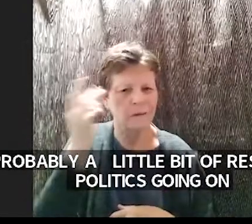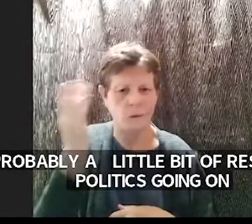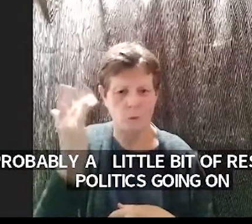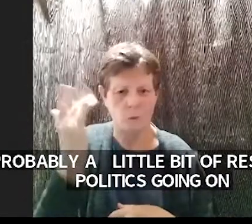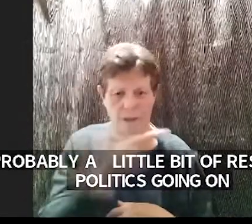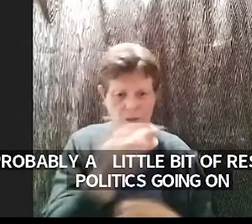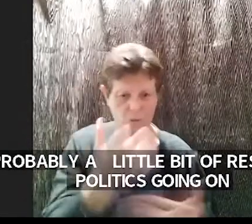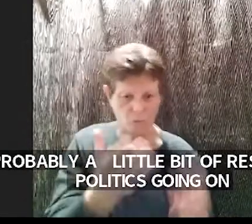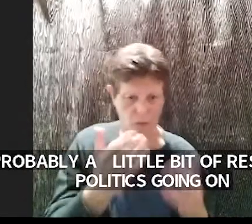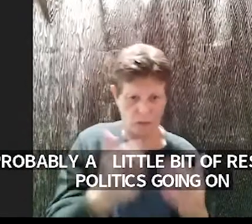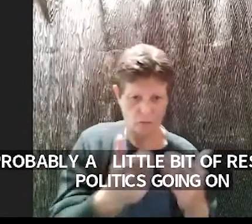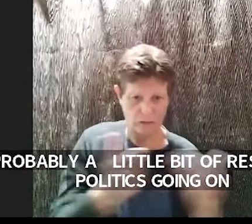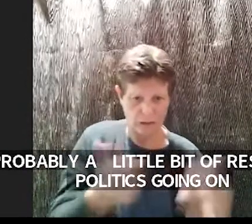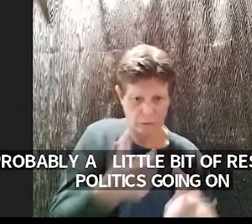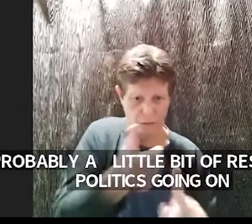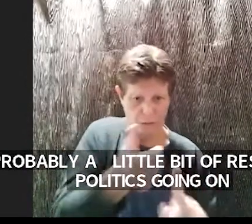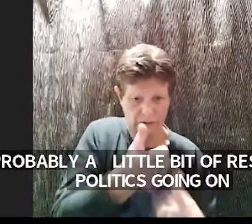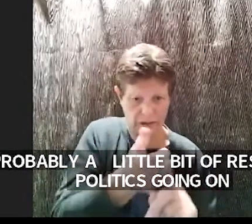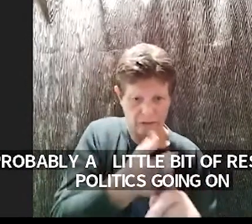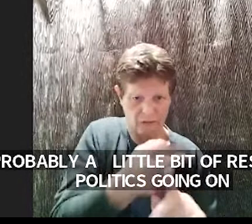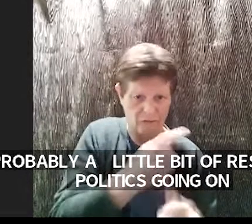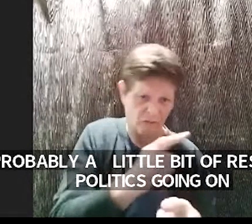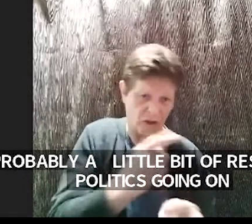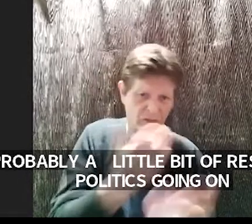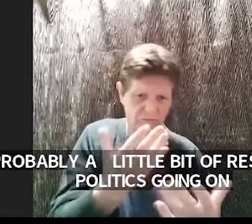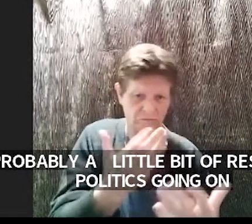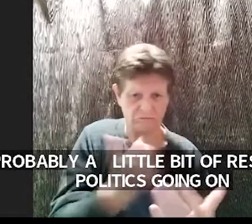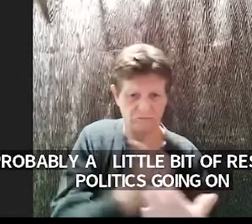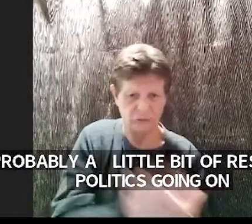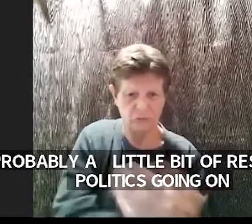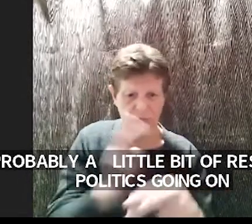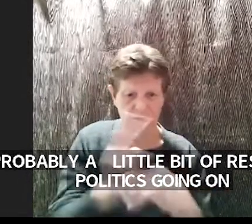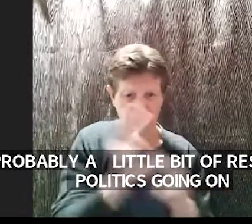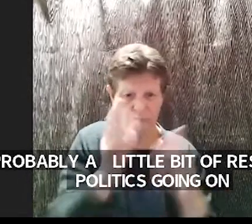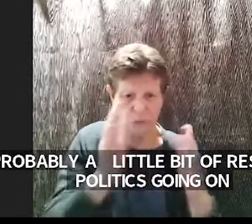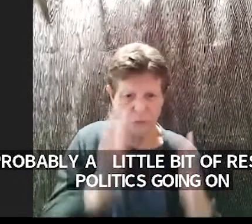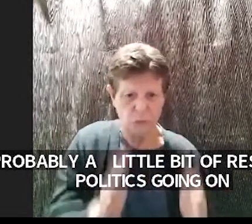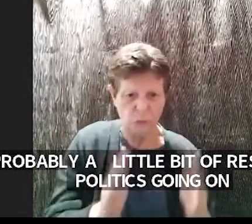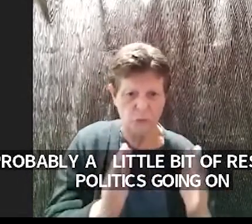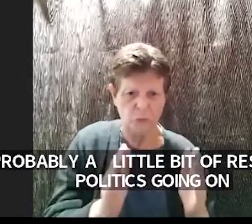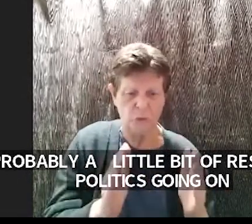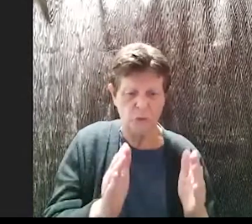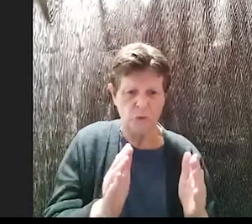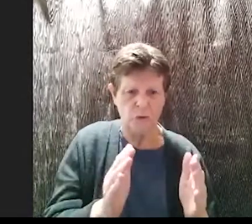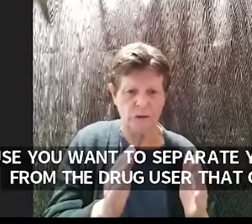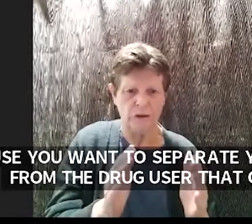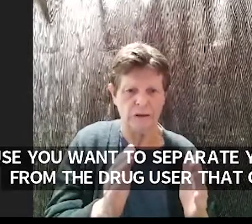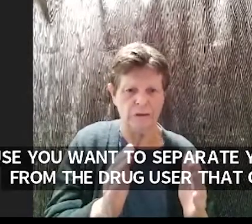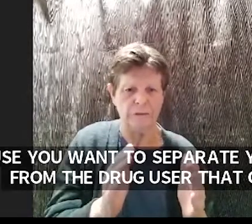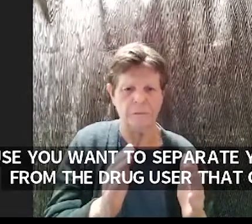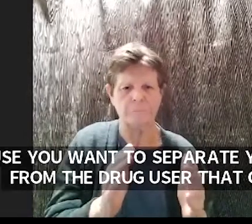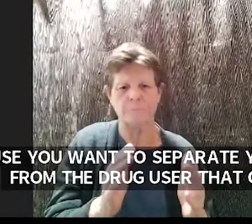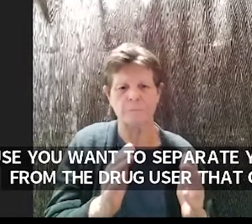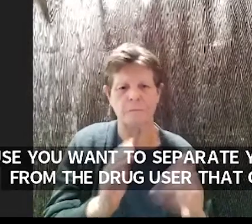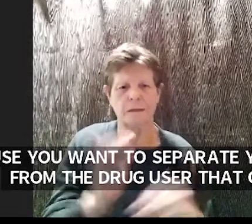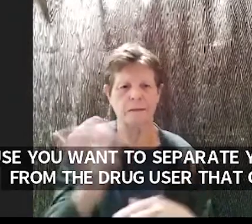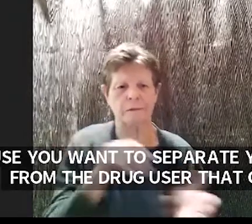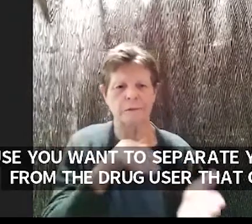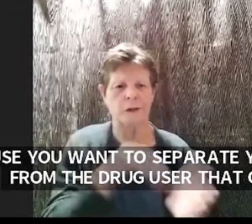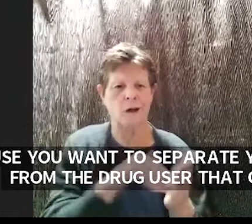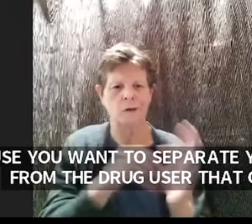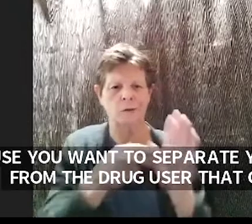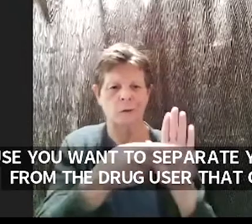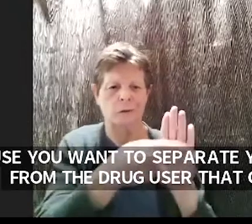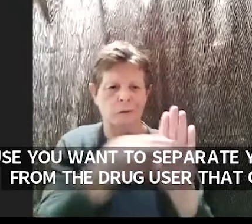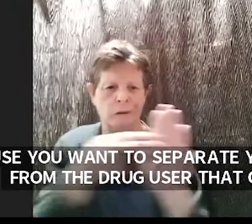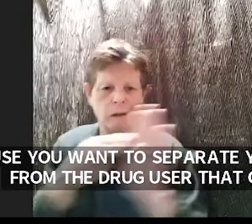the drug user that gets the uh you know the the ad stereotype from the doctors you kind of want to you want to prove to